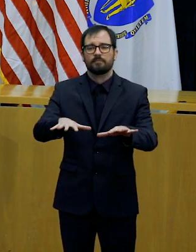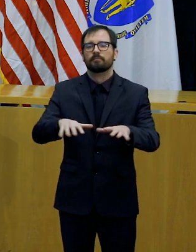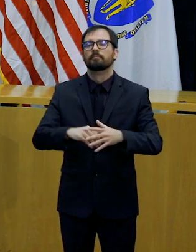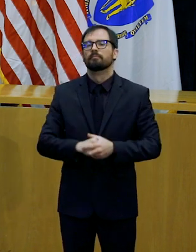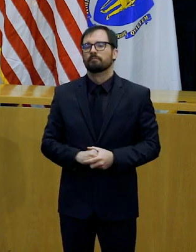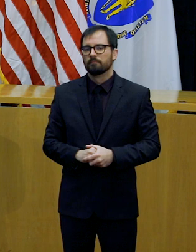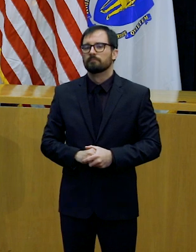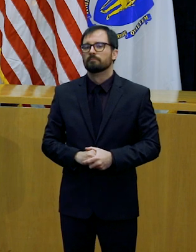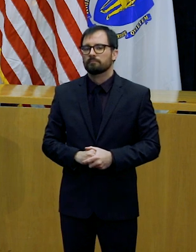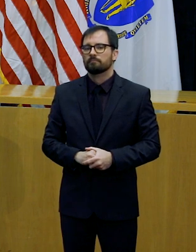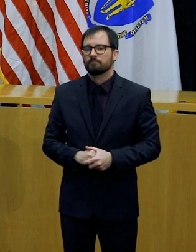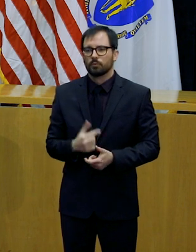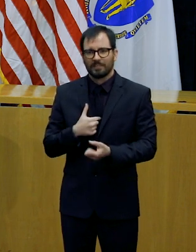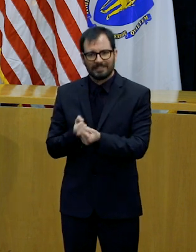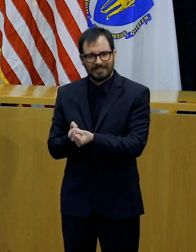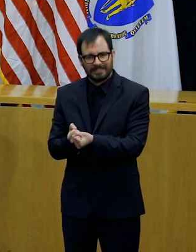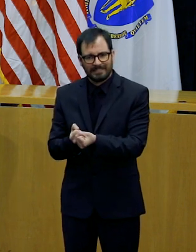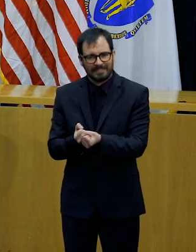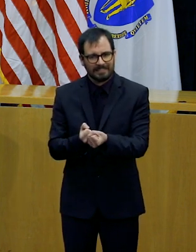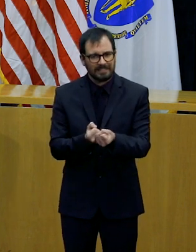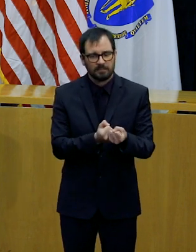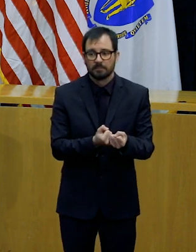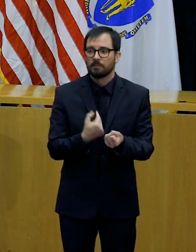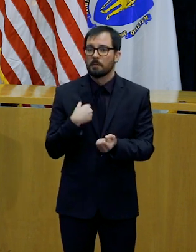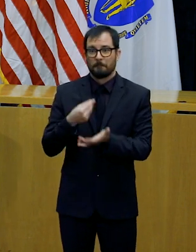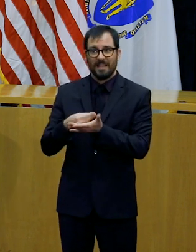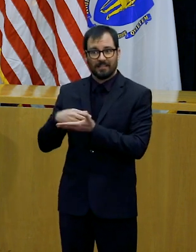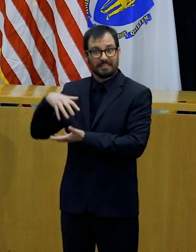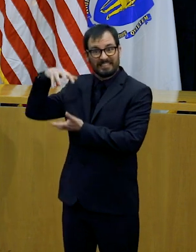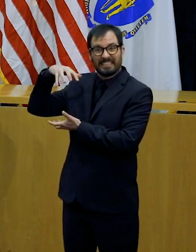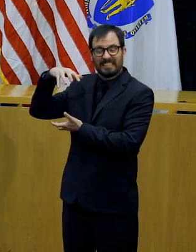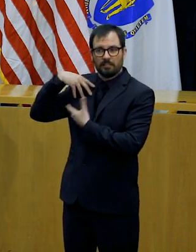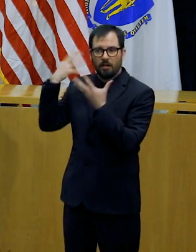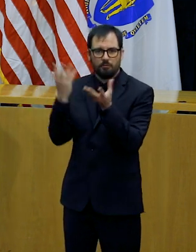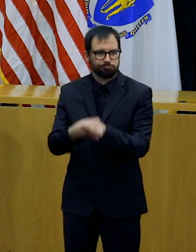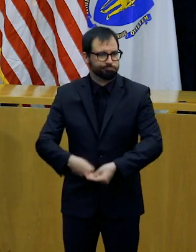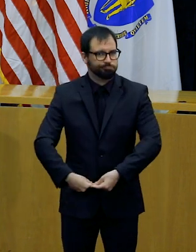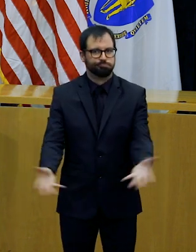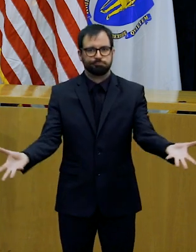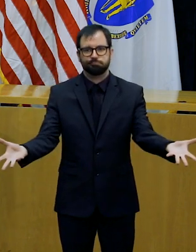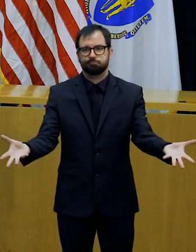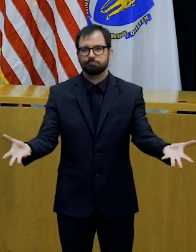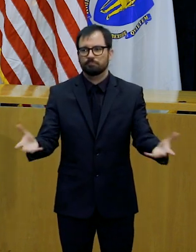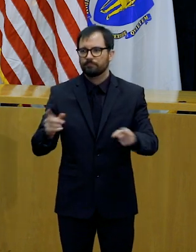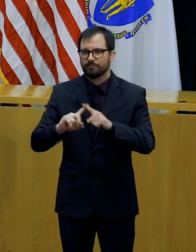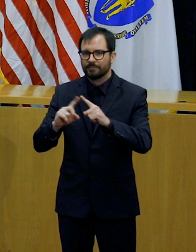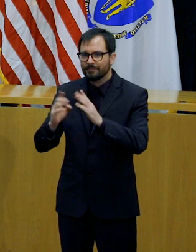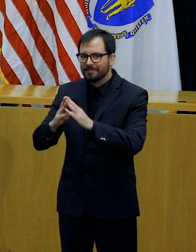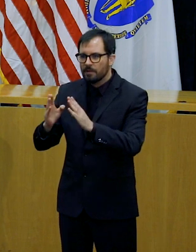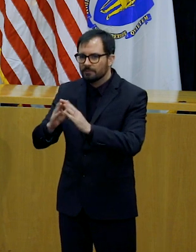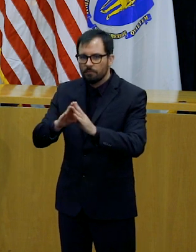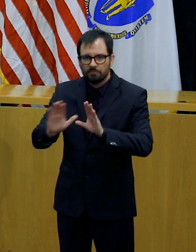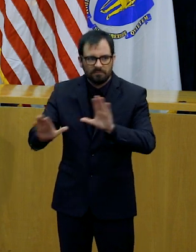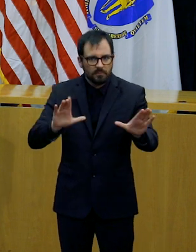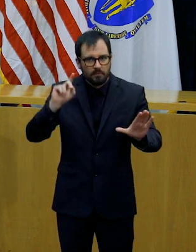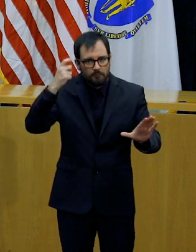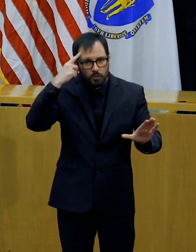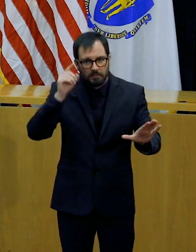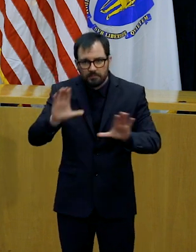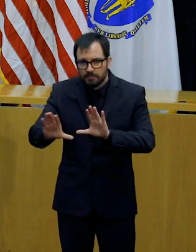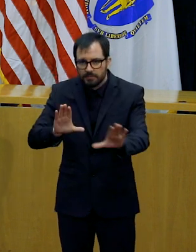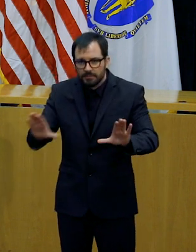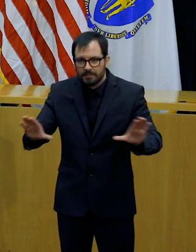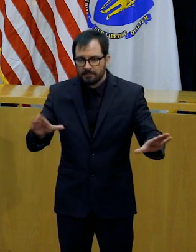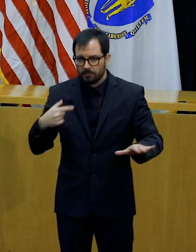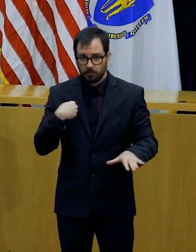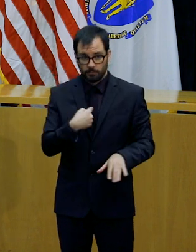Lieutenant Governor Pulido and I understand the challenges that cities and towns deal with every day. As we all battle COVID-19, our